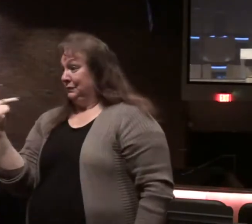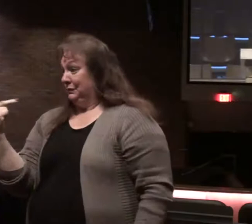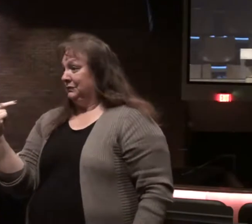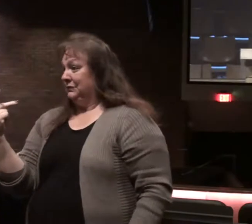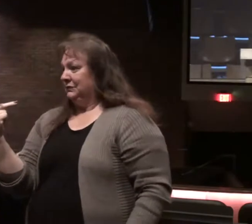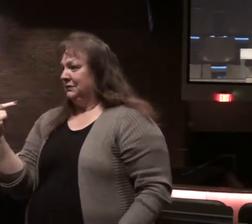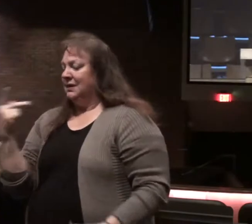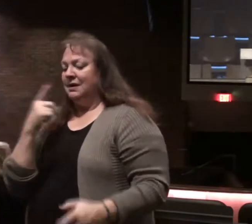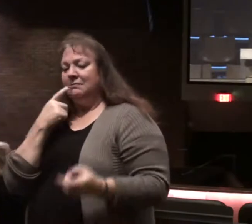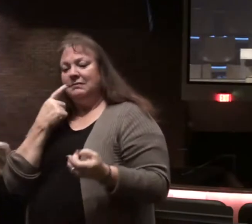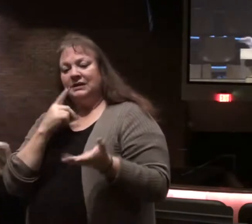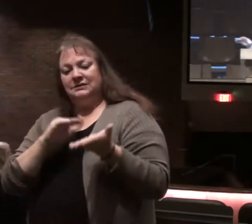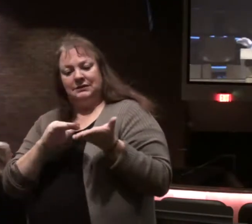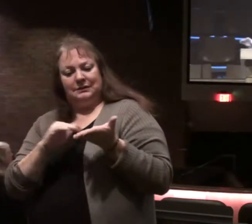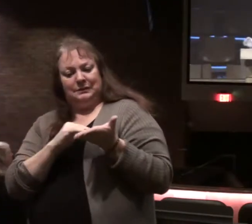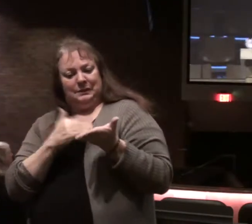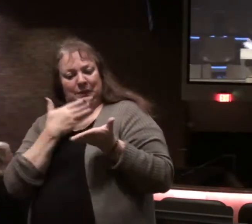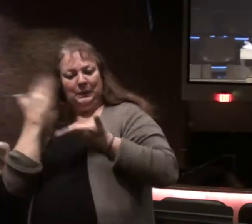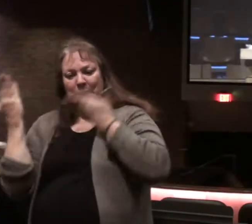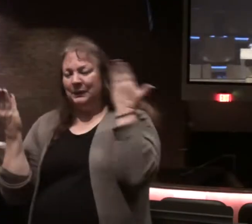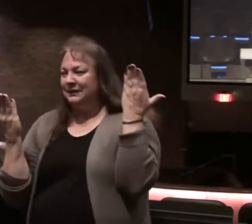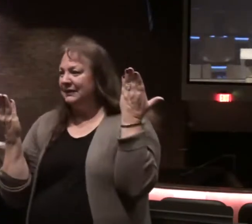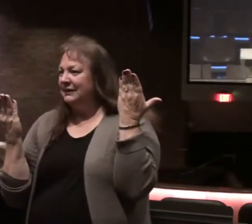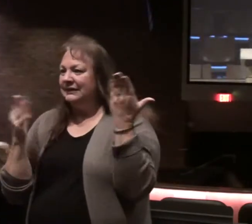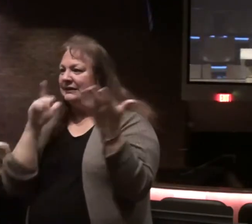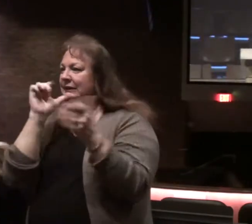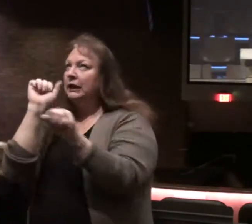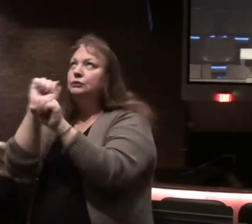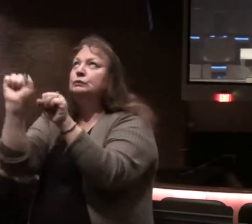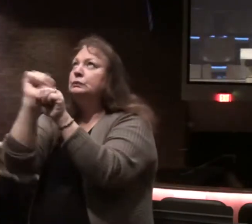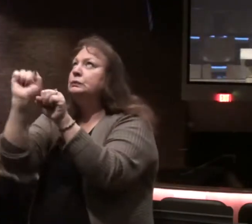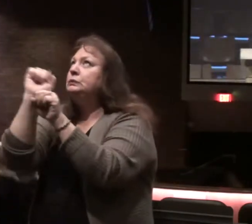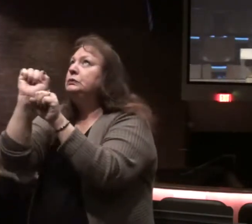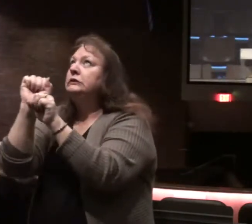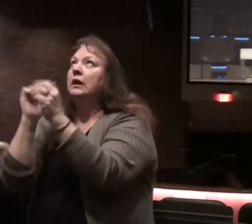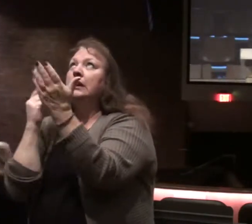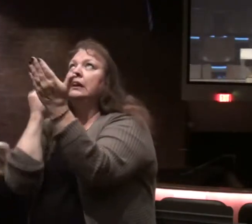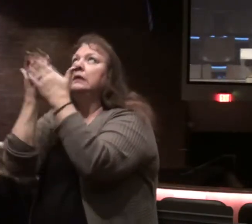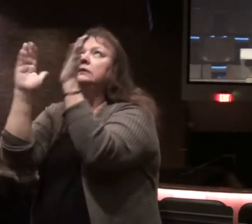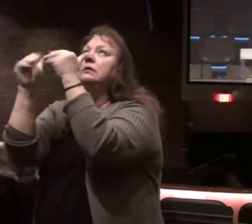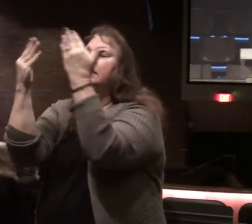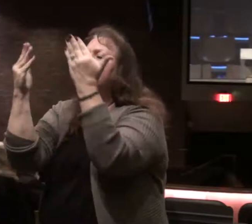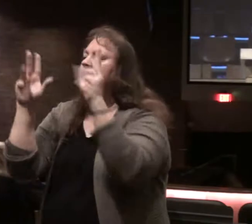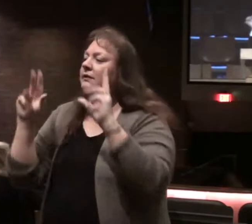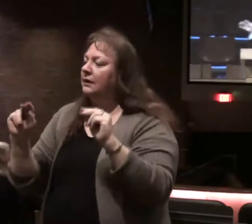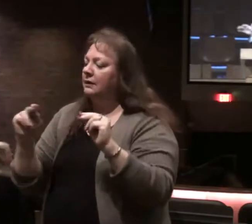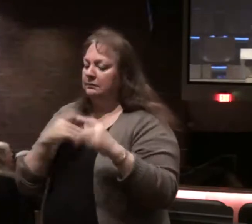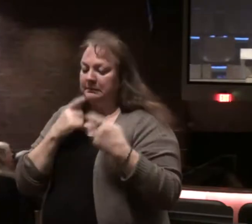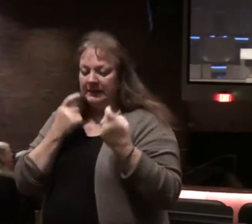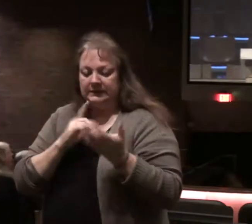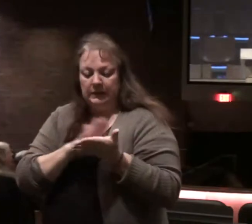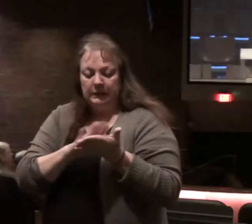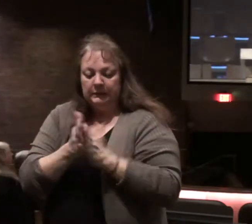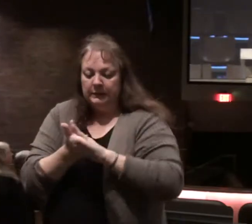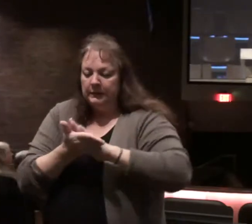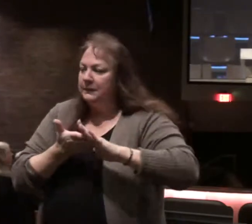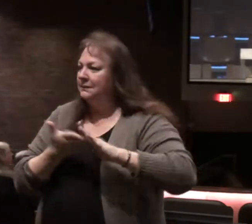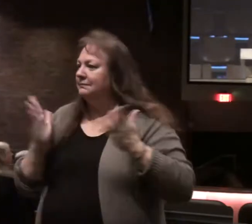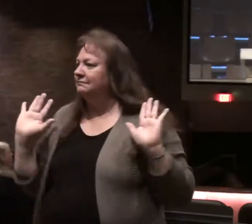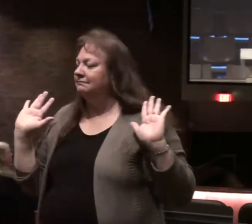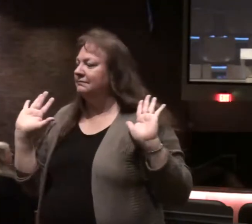to have our sins forgiven not to try to work our way to heaven but have our iniquity wiped away